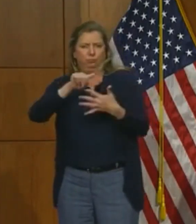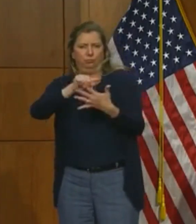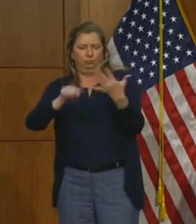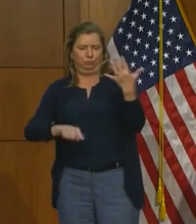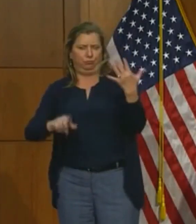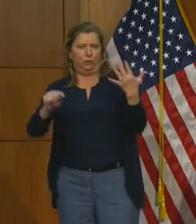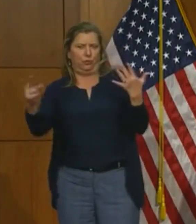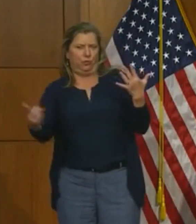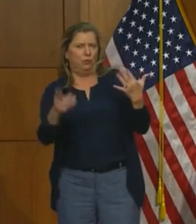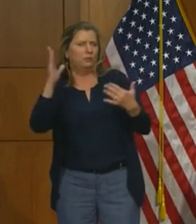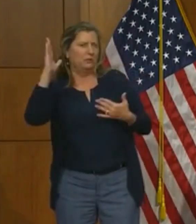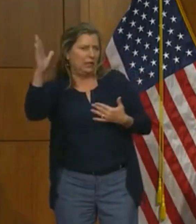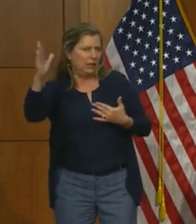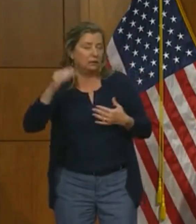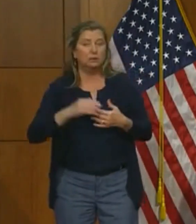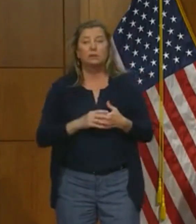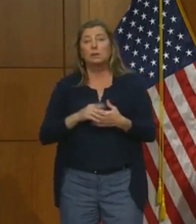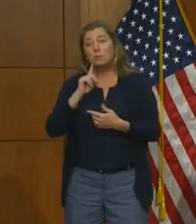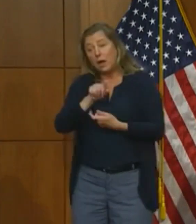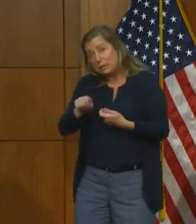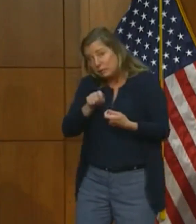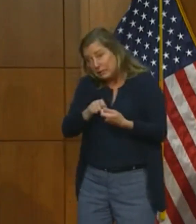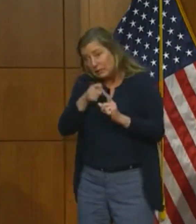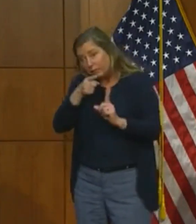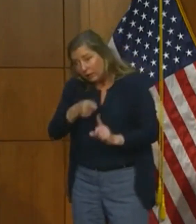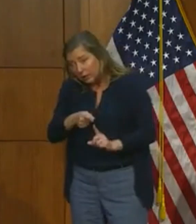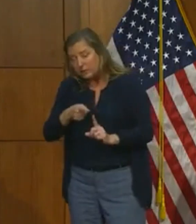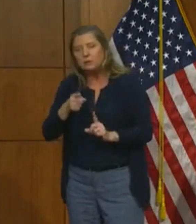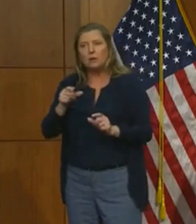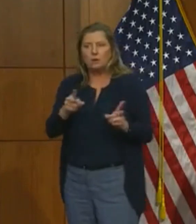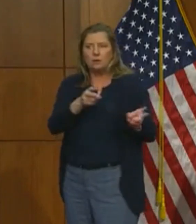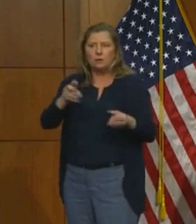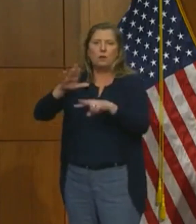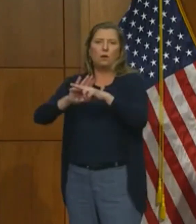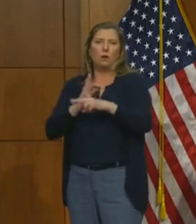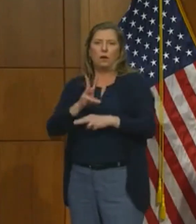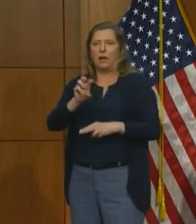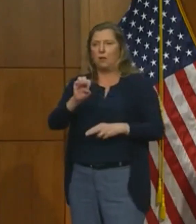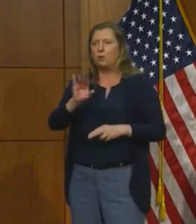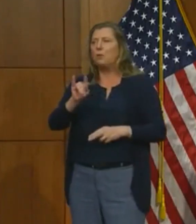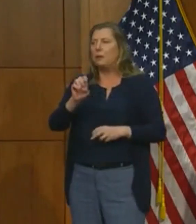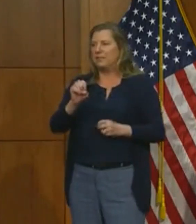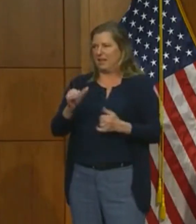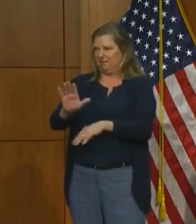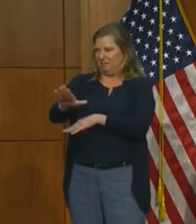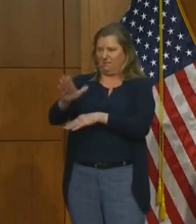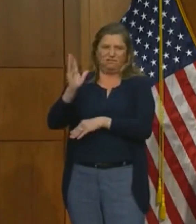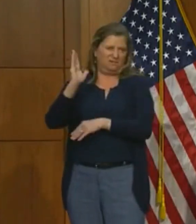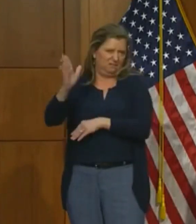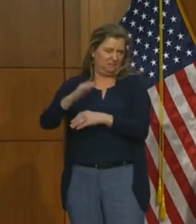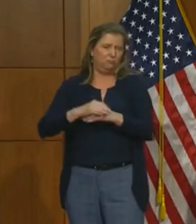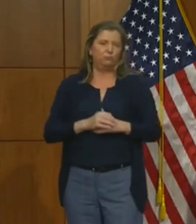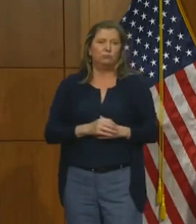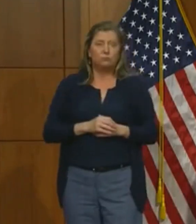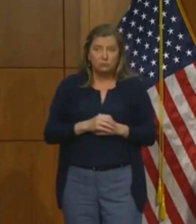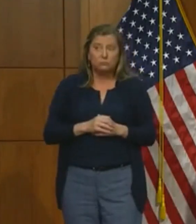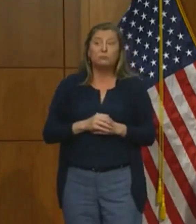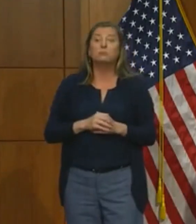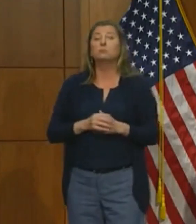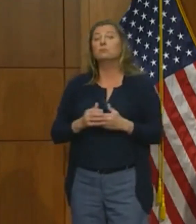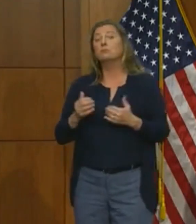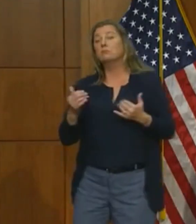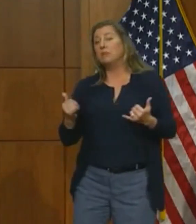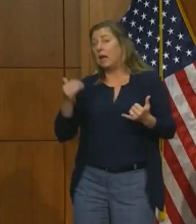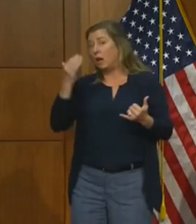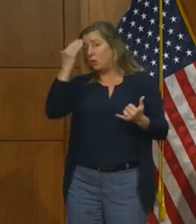but the details will be available on our website later today. We also know that with more people returning to work,